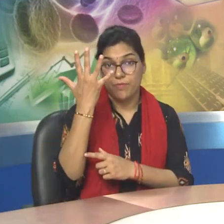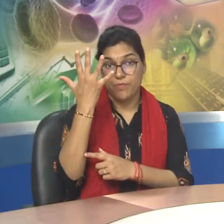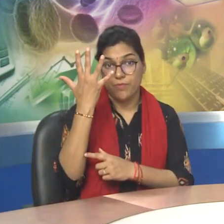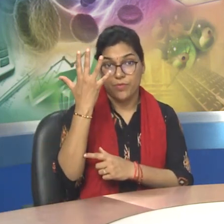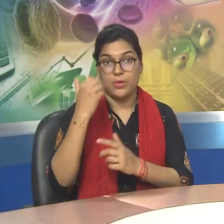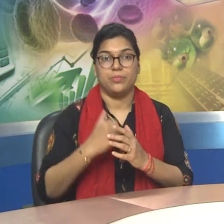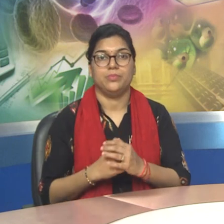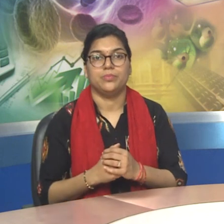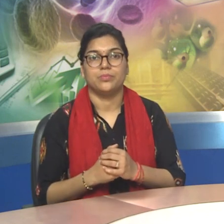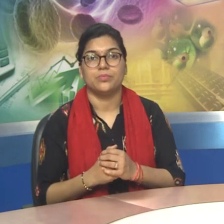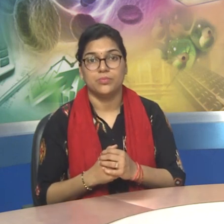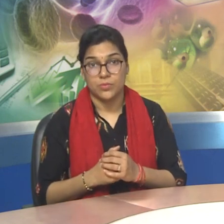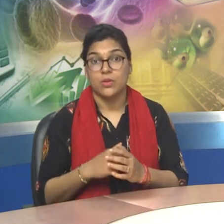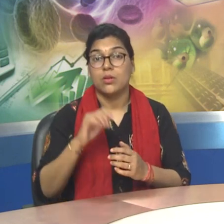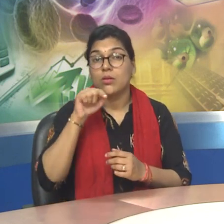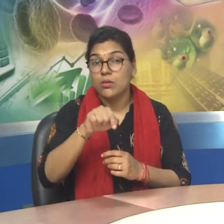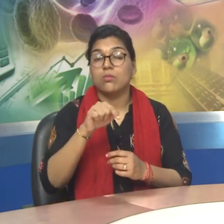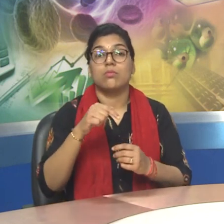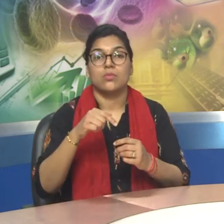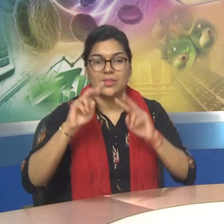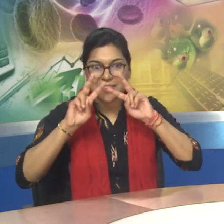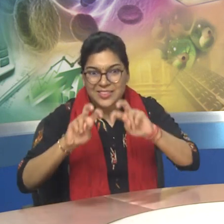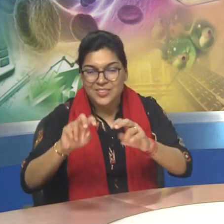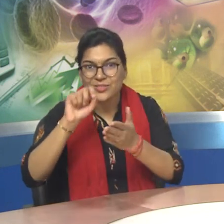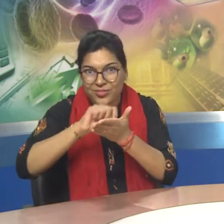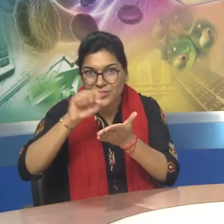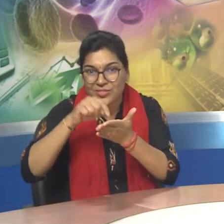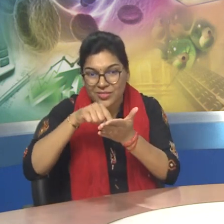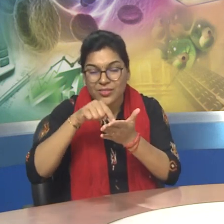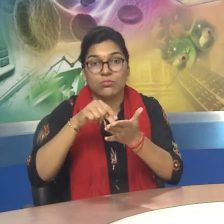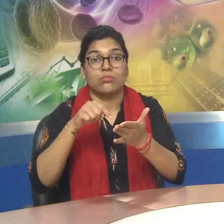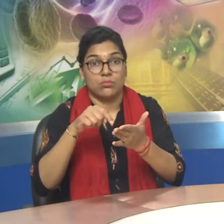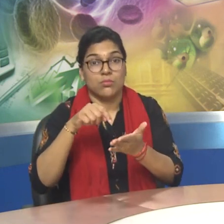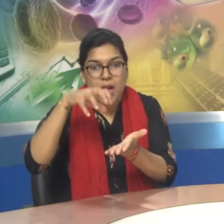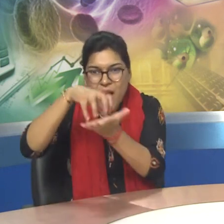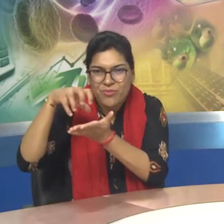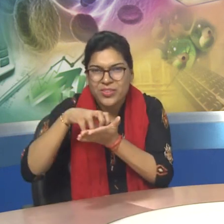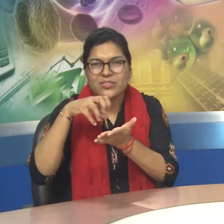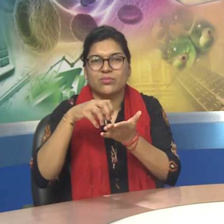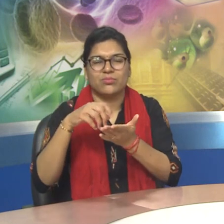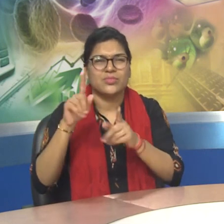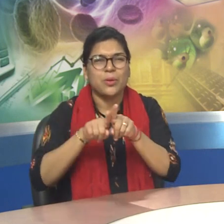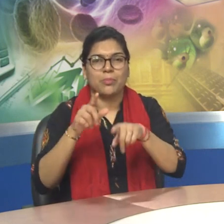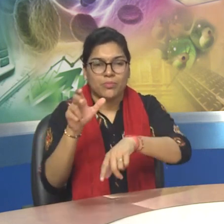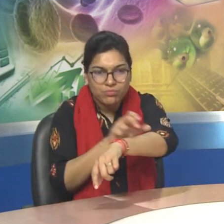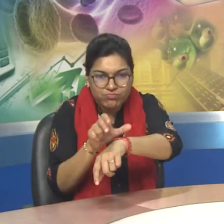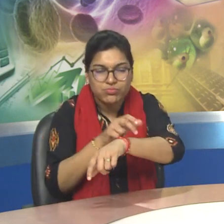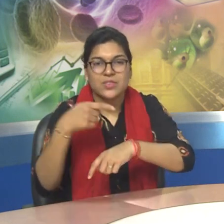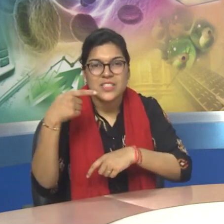Point These journals do not carry any advertisement.